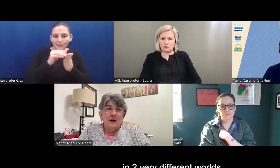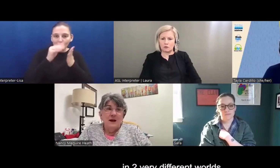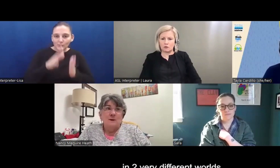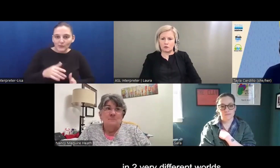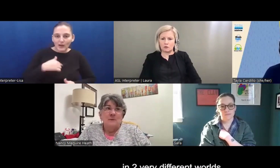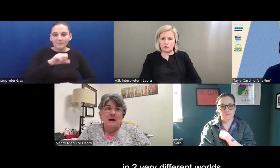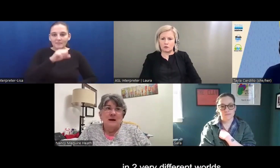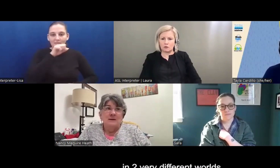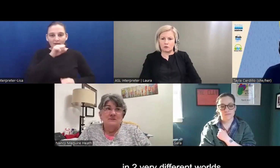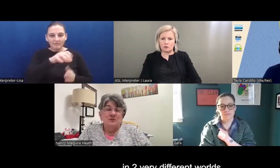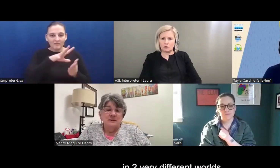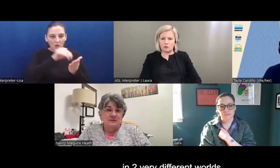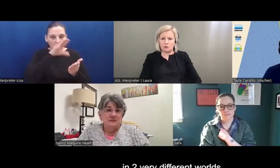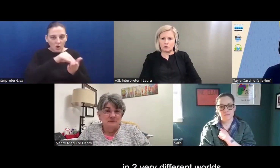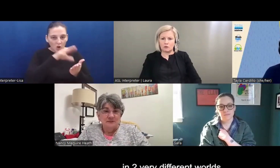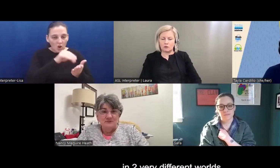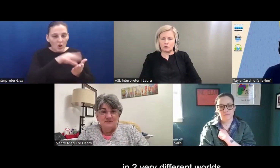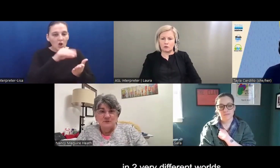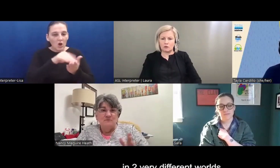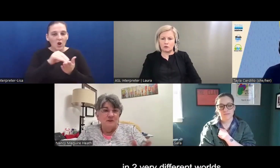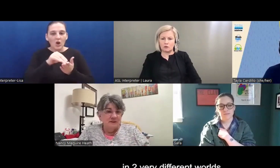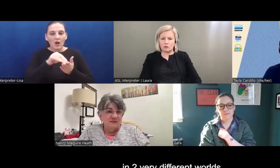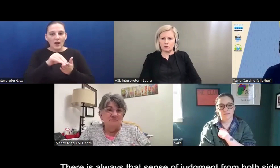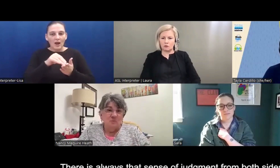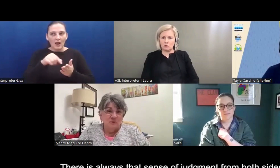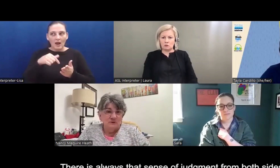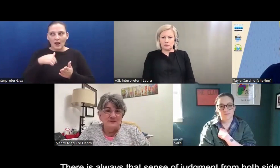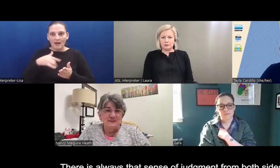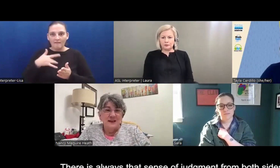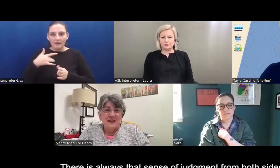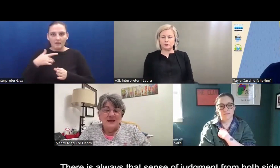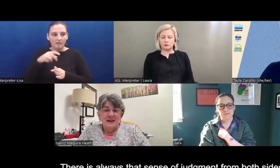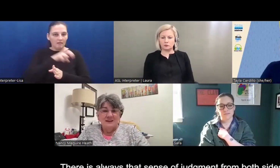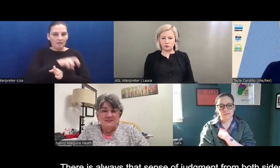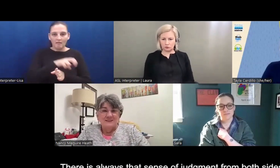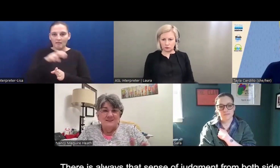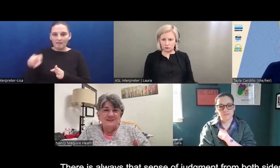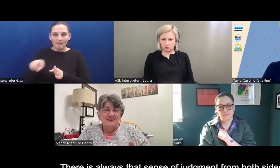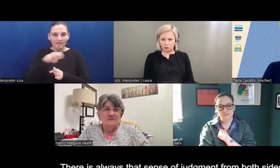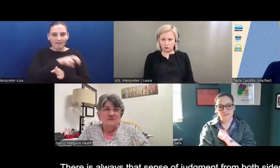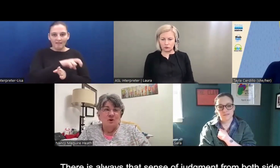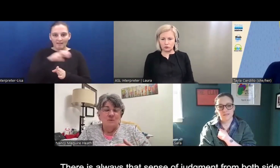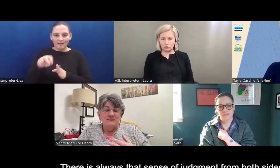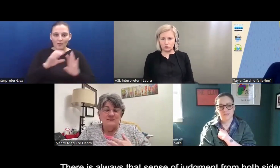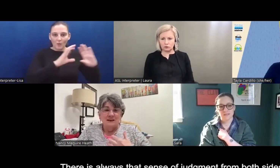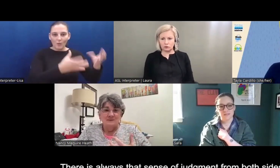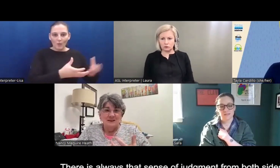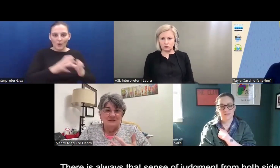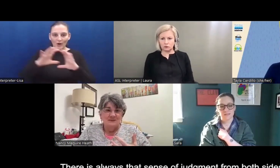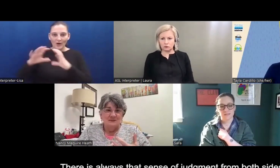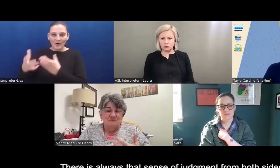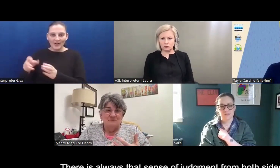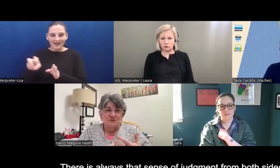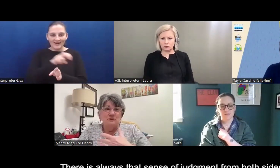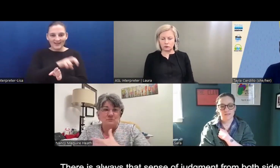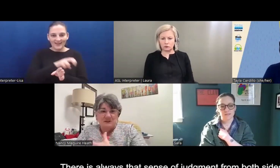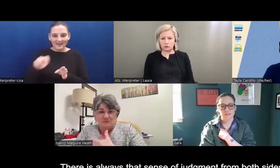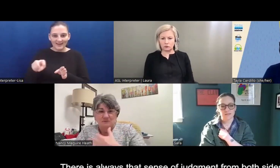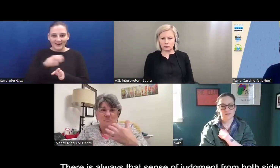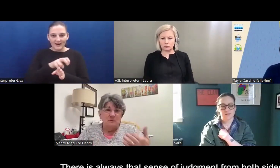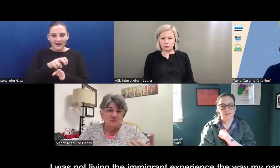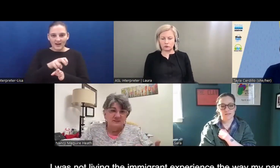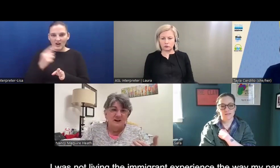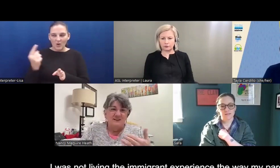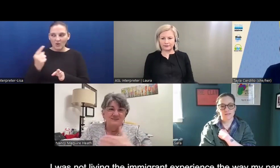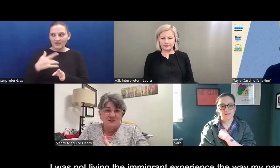I started to live in two very different worlds. And there's always that sense of judgment